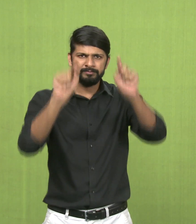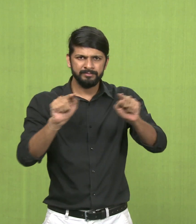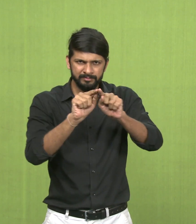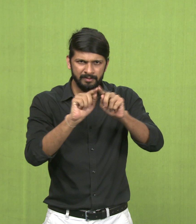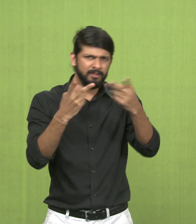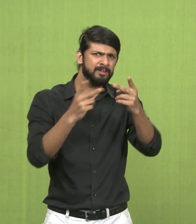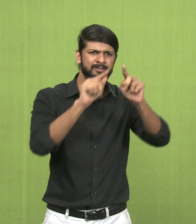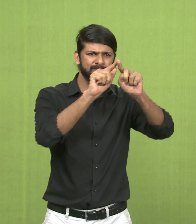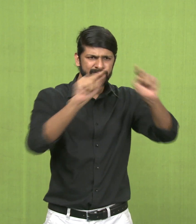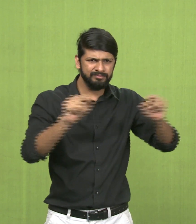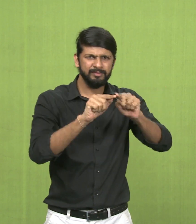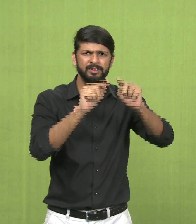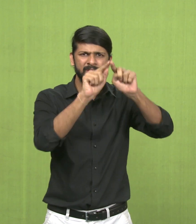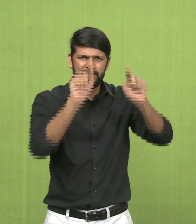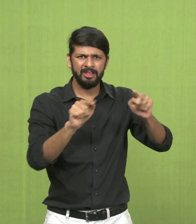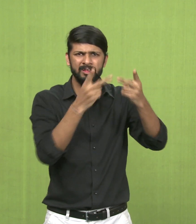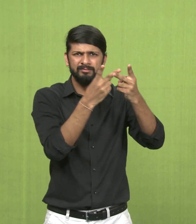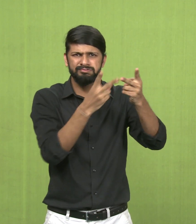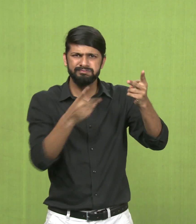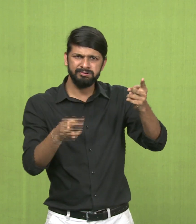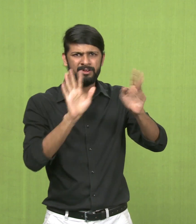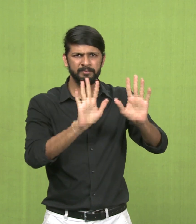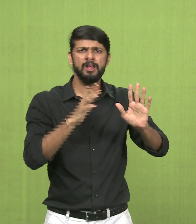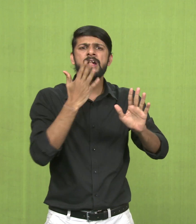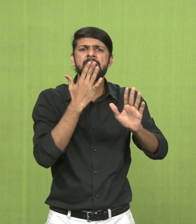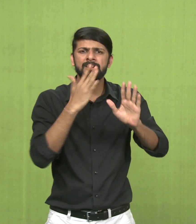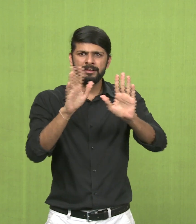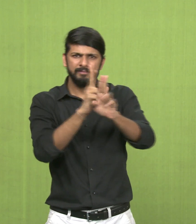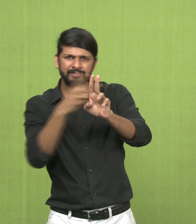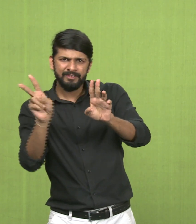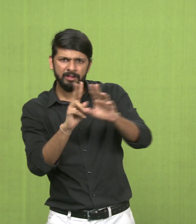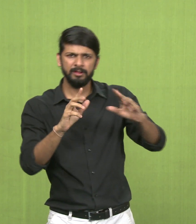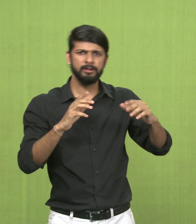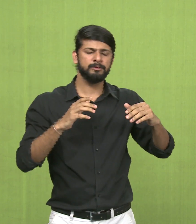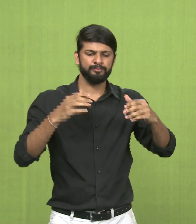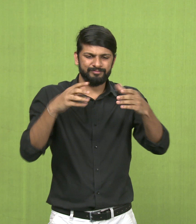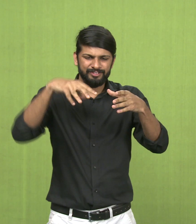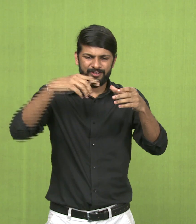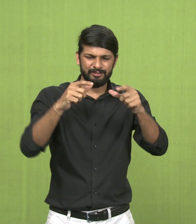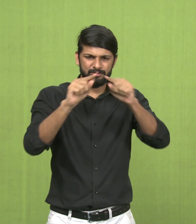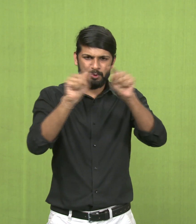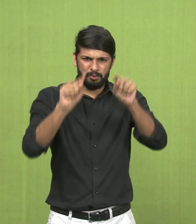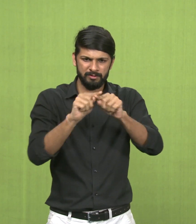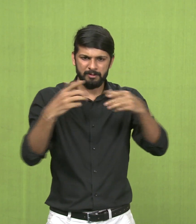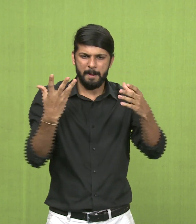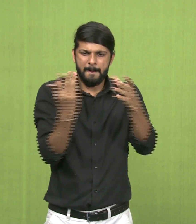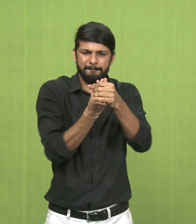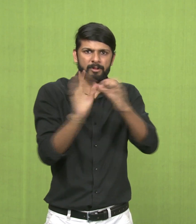The word ingredient or elements or parts. So, in painting like you have